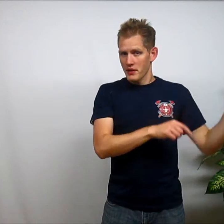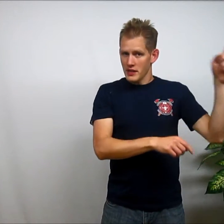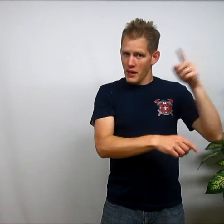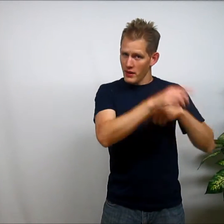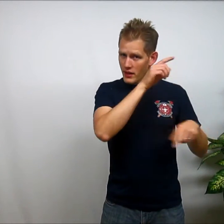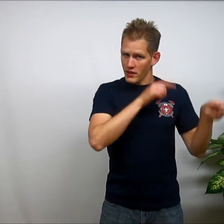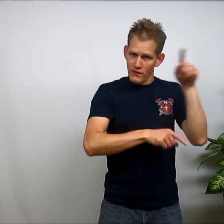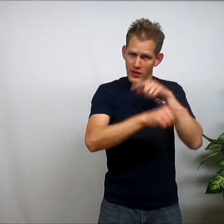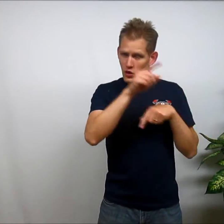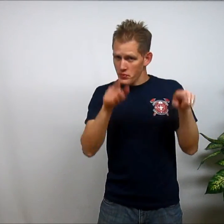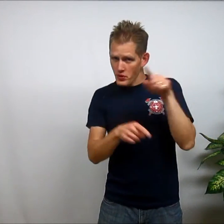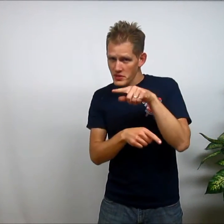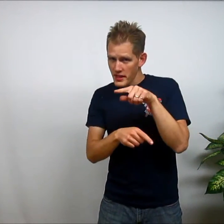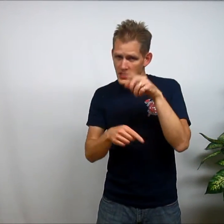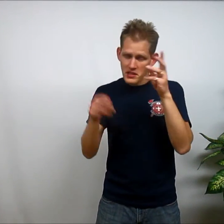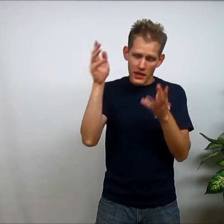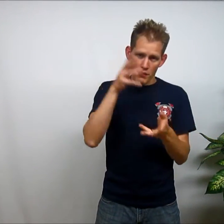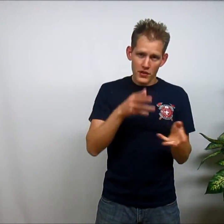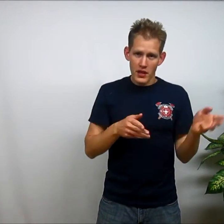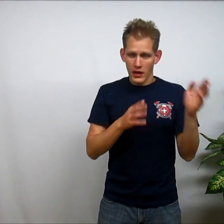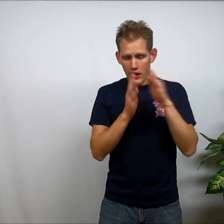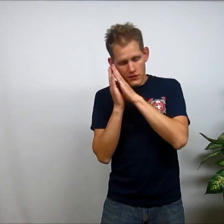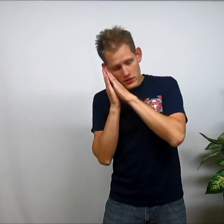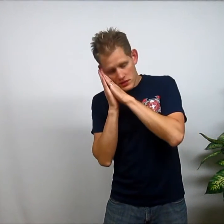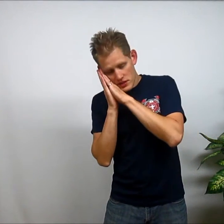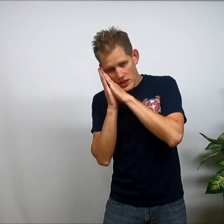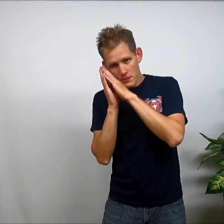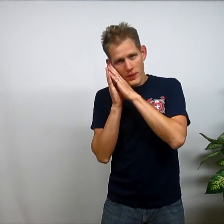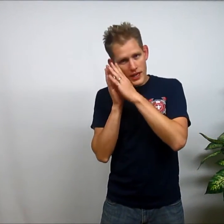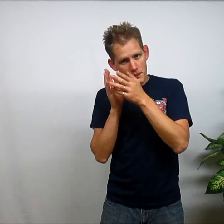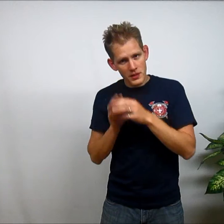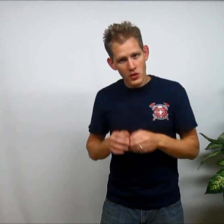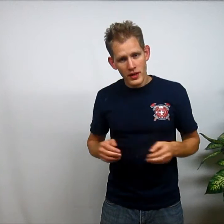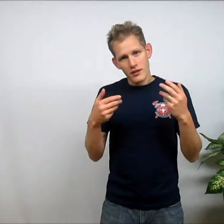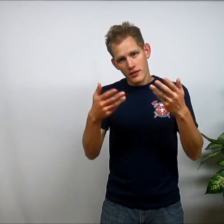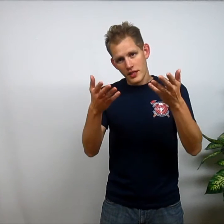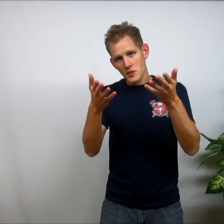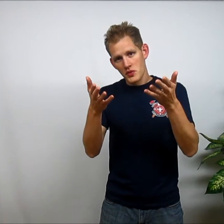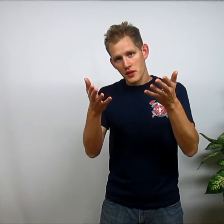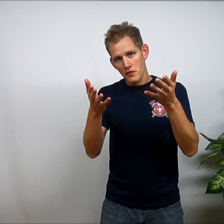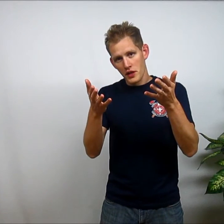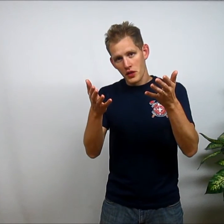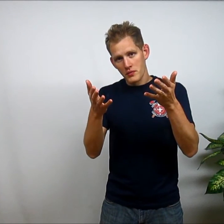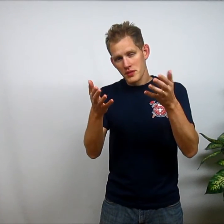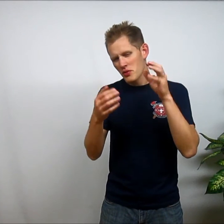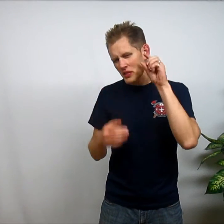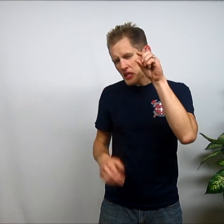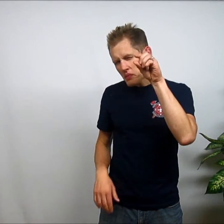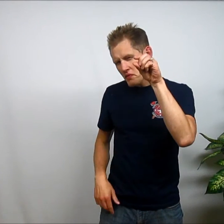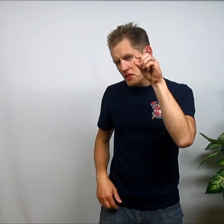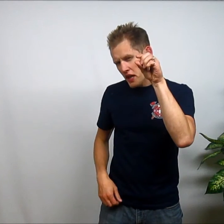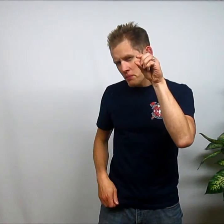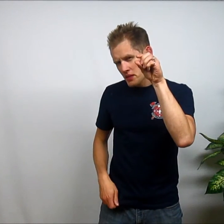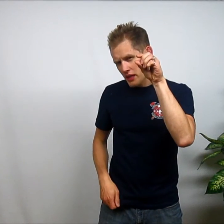by the time that I get the video processed and everything, and I have a little sleep and wake up in the morning, that's when you get the video. So, there's a little bit of a time delay.